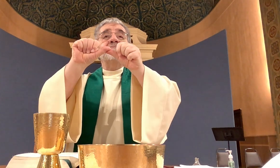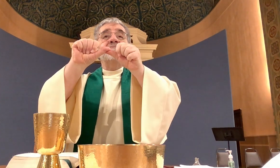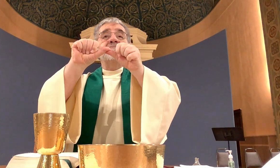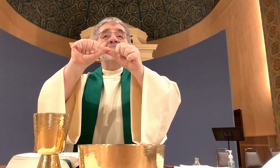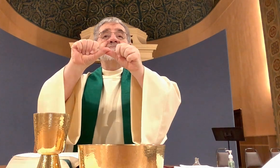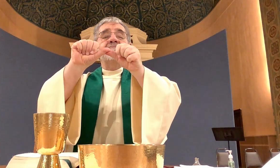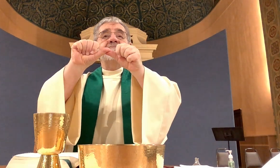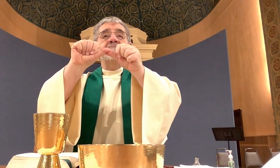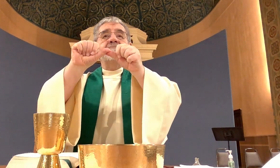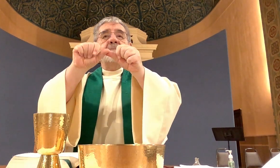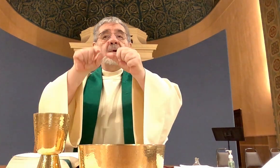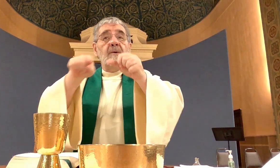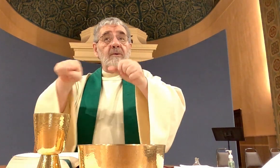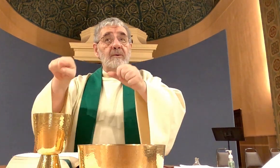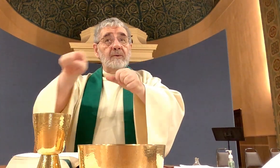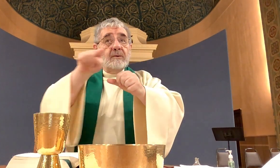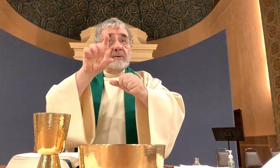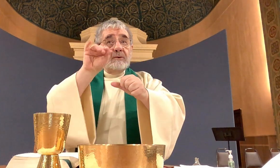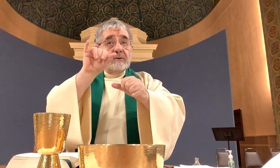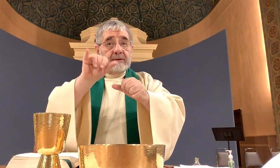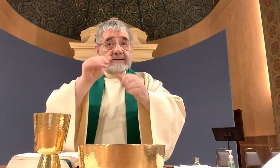do this in memory